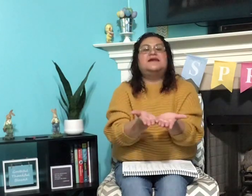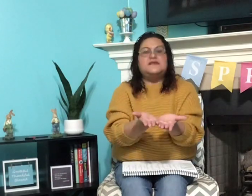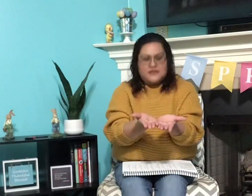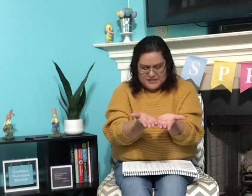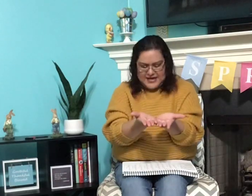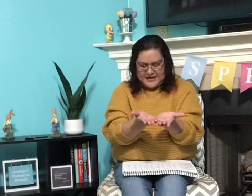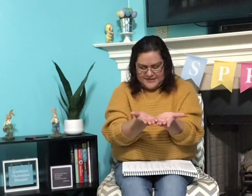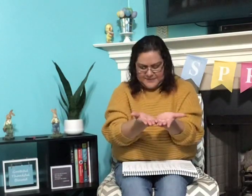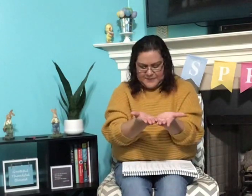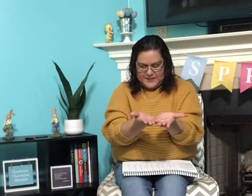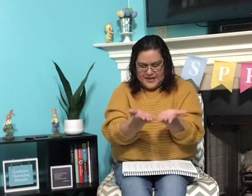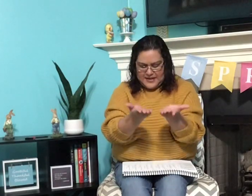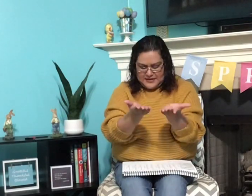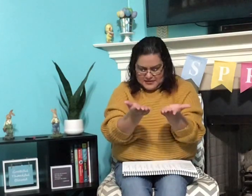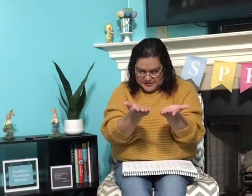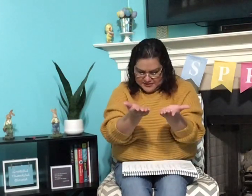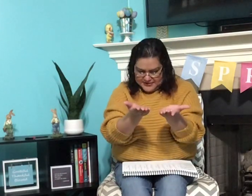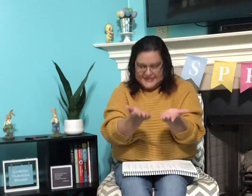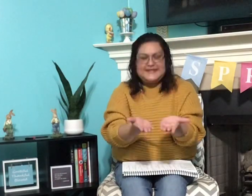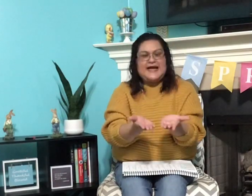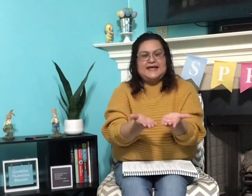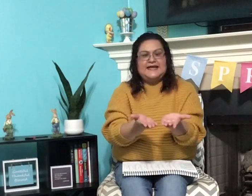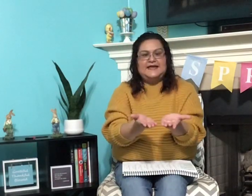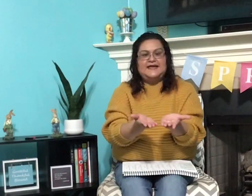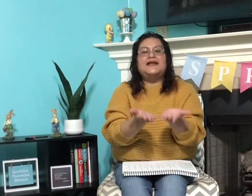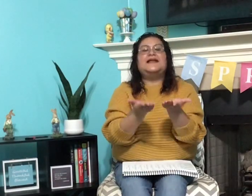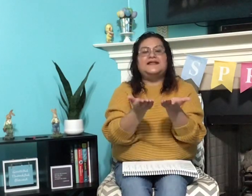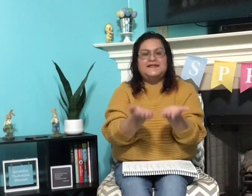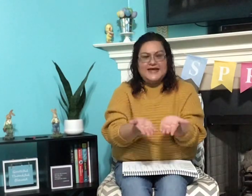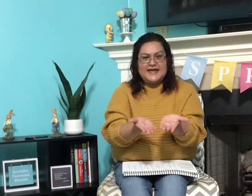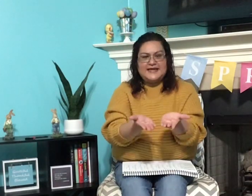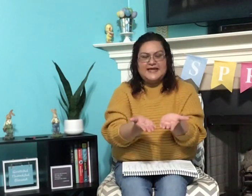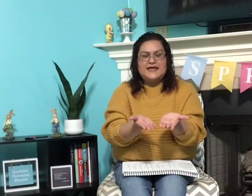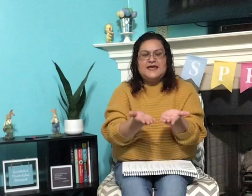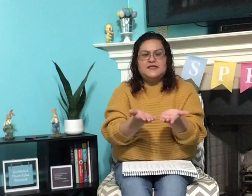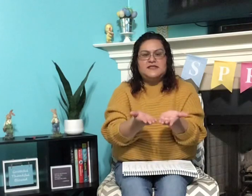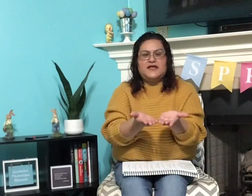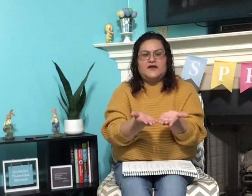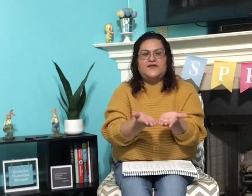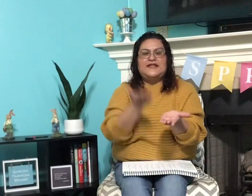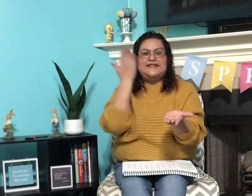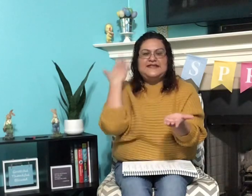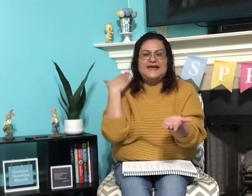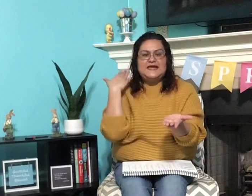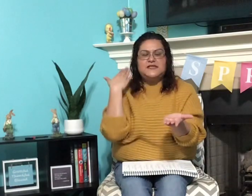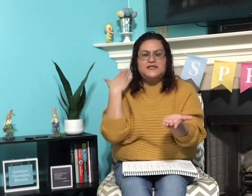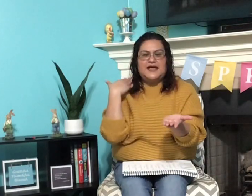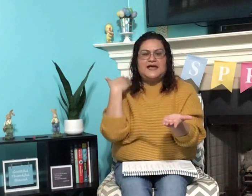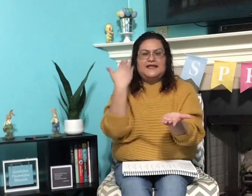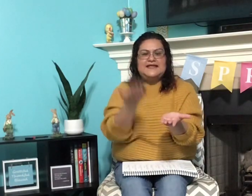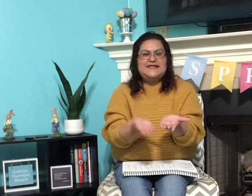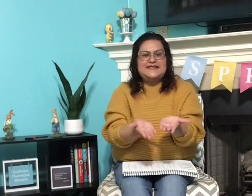sun. Deck, deck, instead of d, say n,